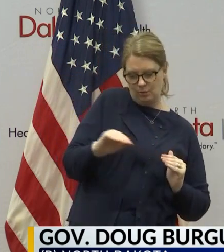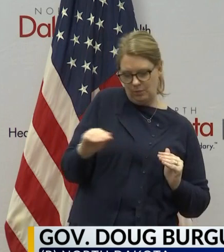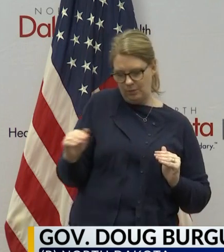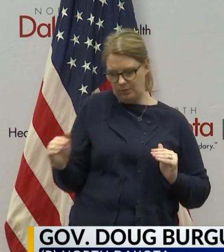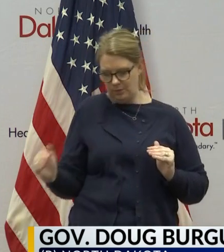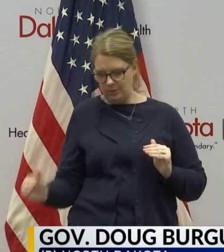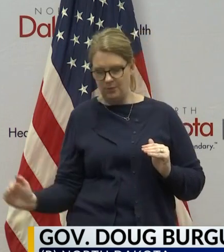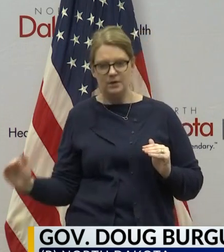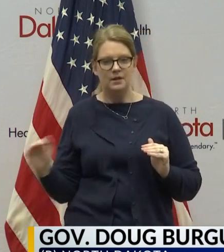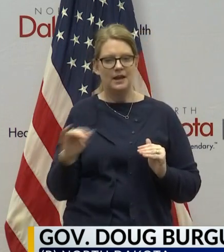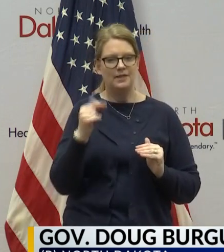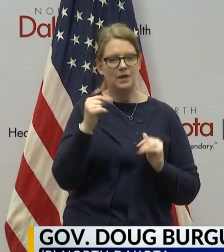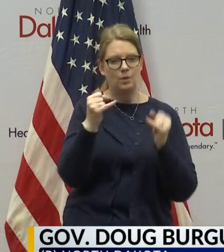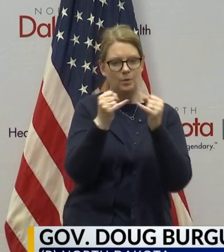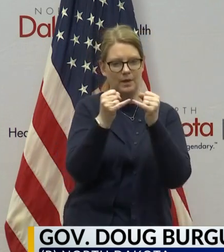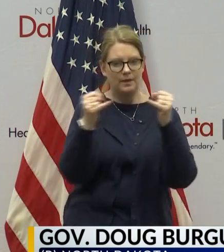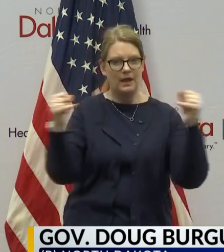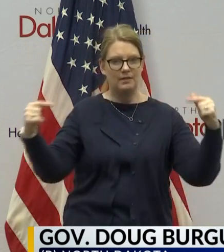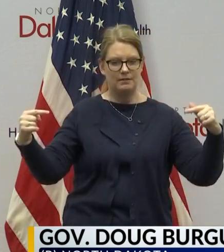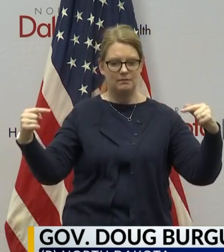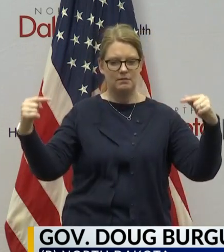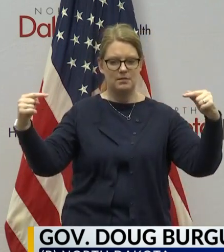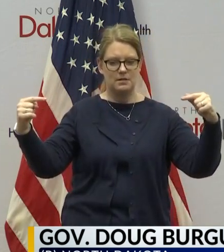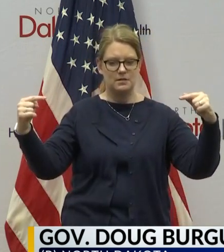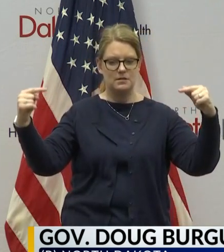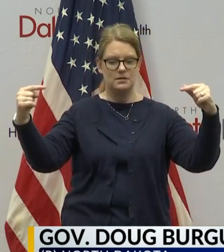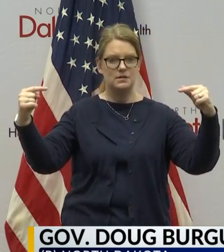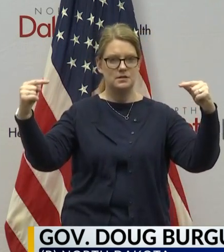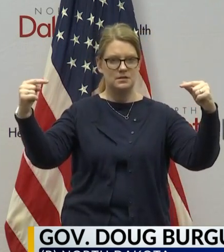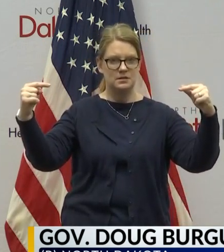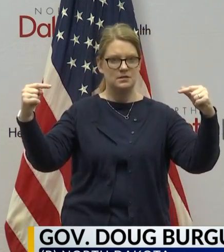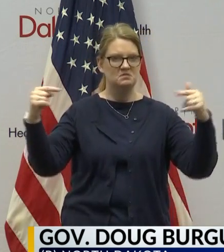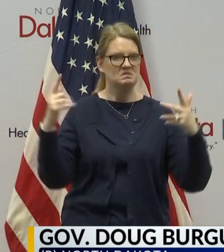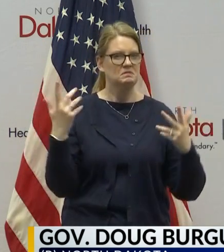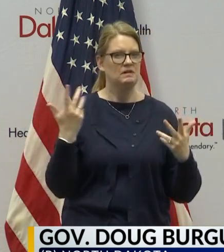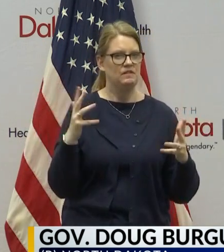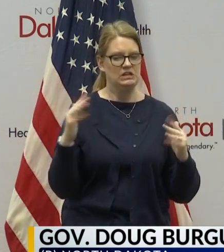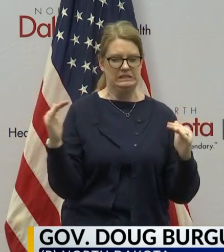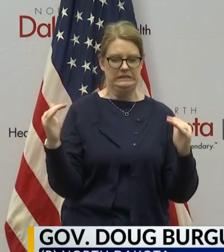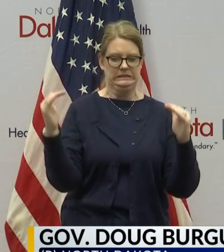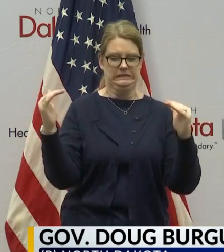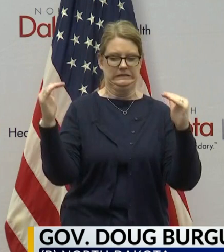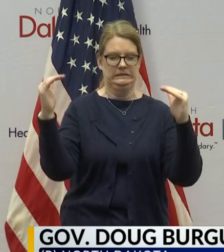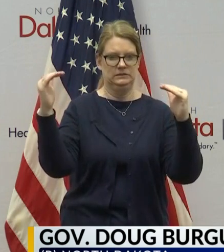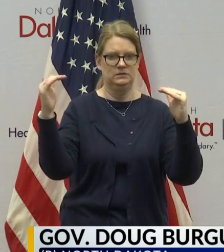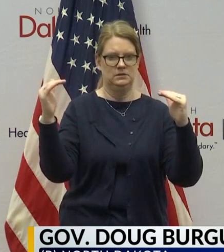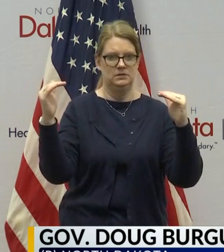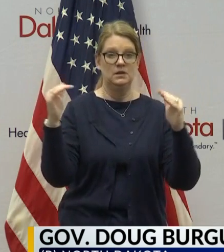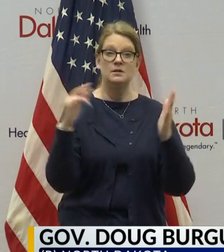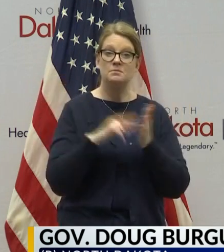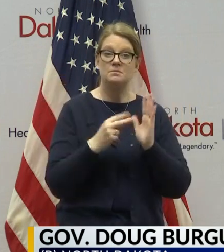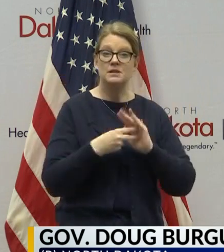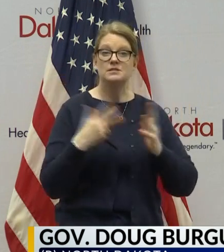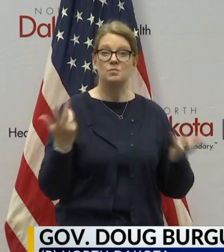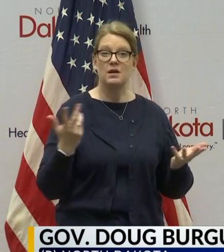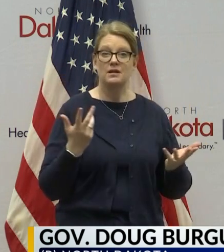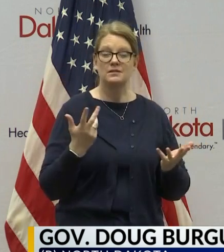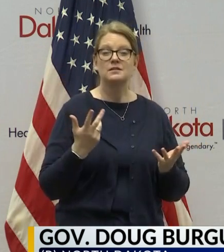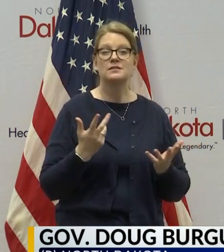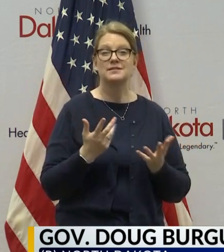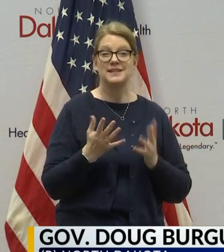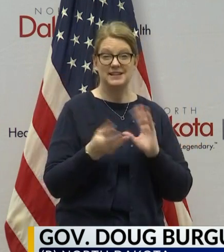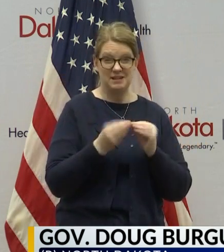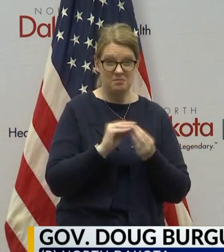line on this slide, keep that moving up, which we're doing, then we can assure that we can provide the best possible care for the most number of